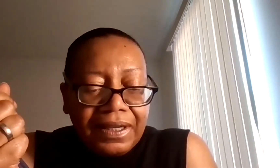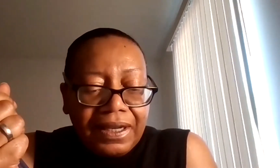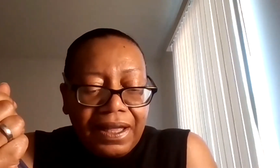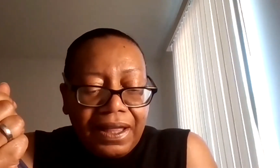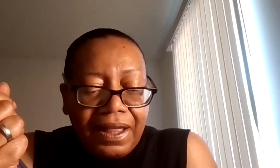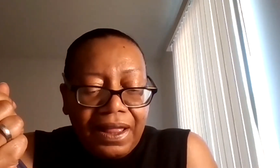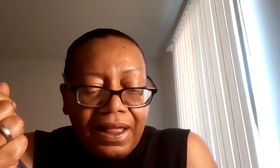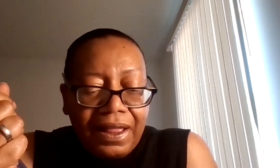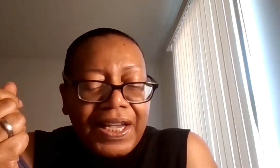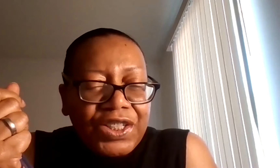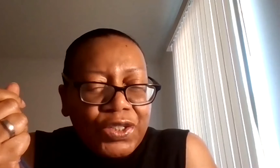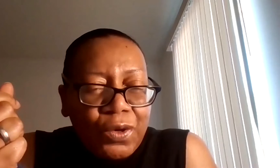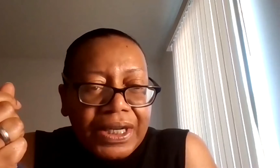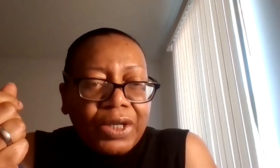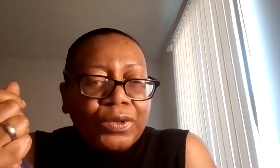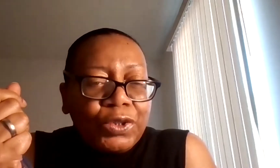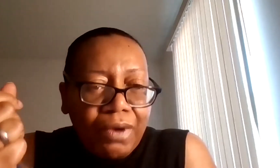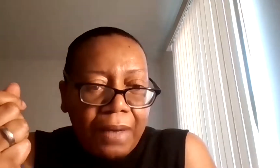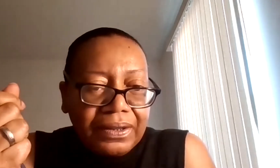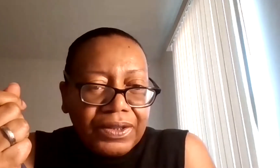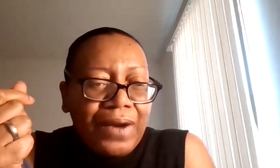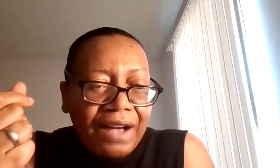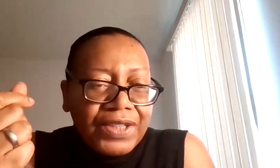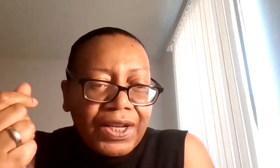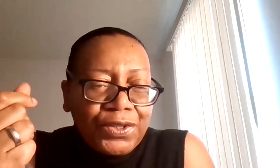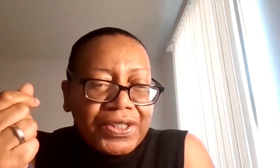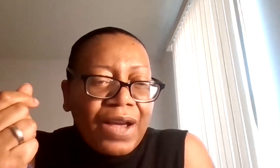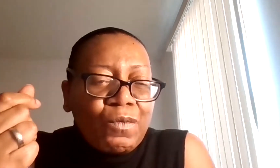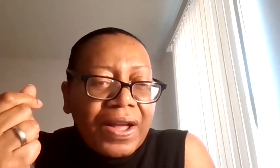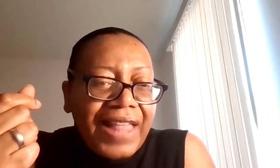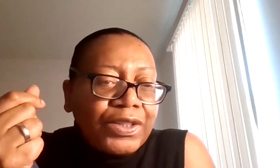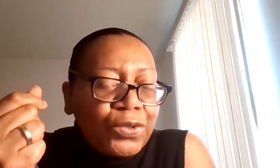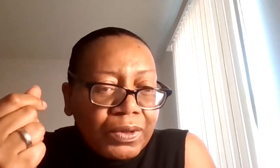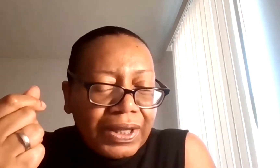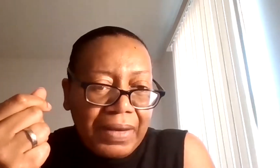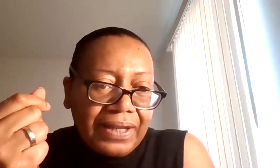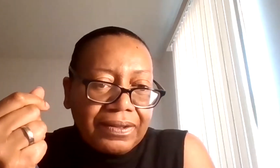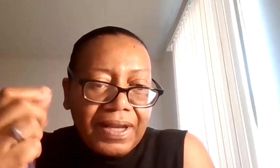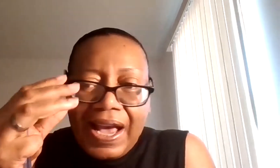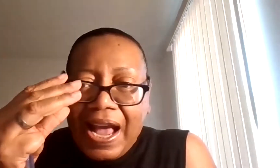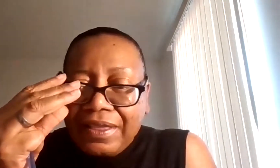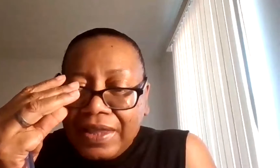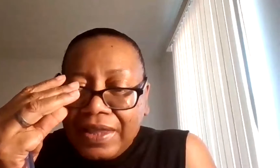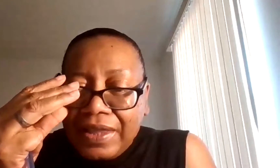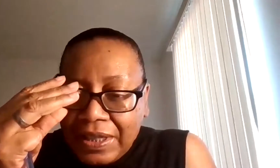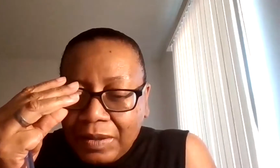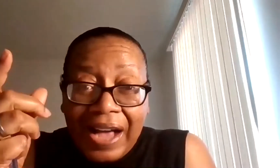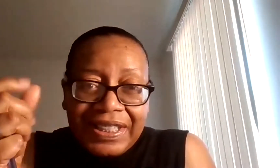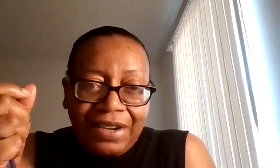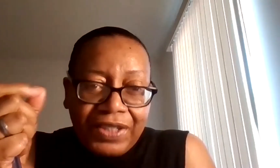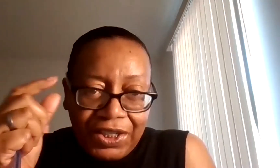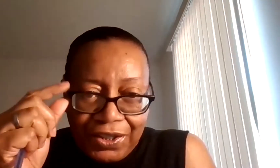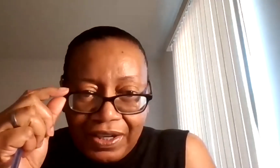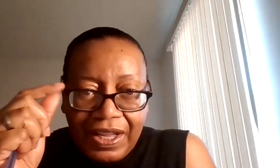the historical trauma, you have to understand what that truly means. And this is